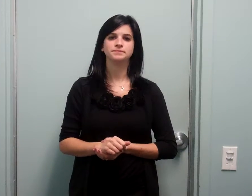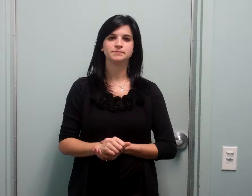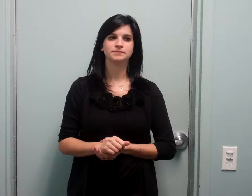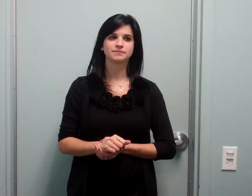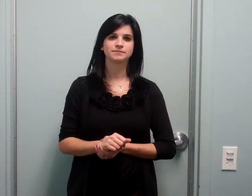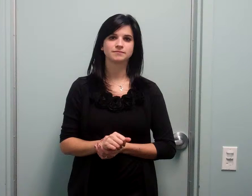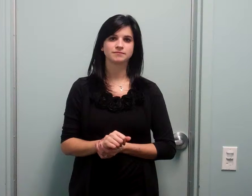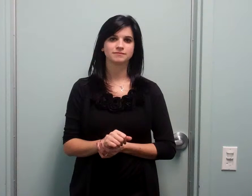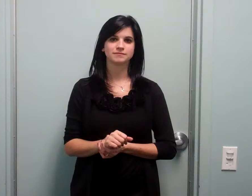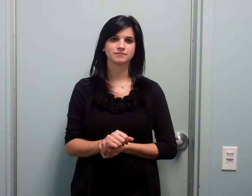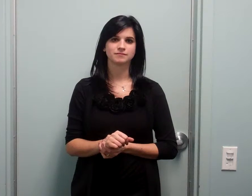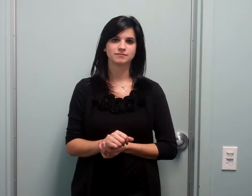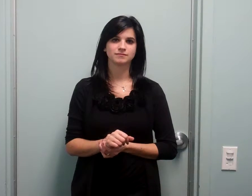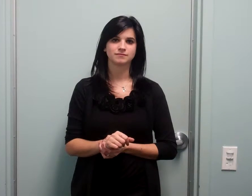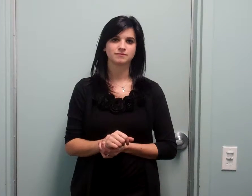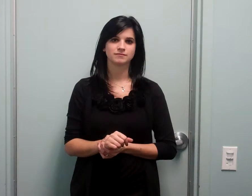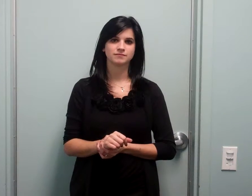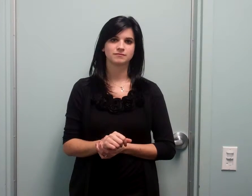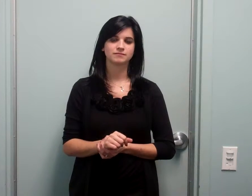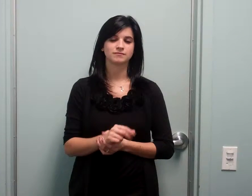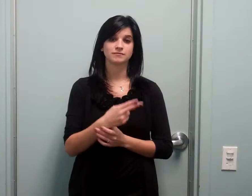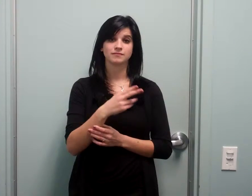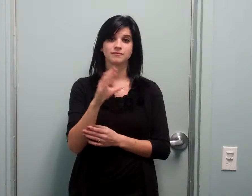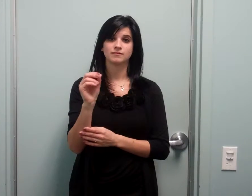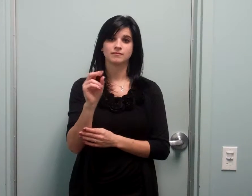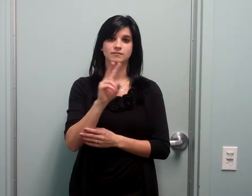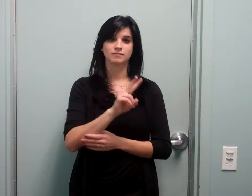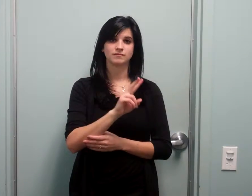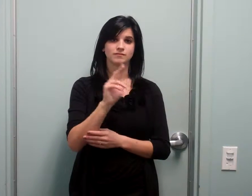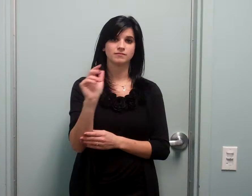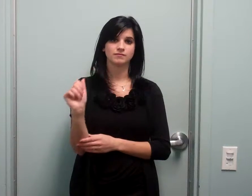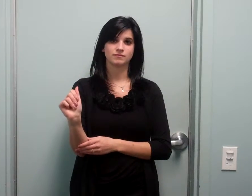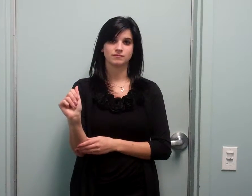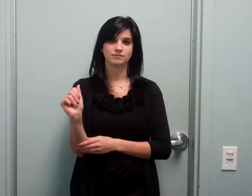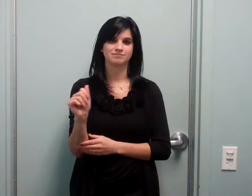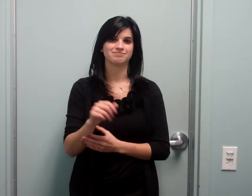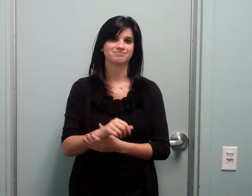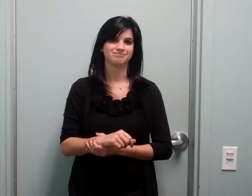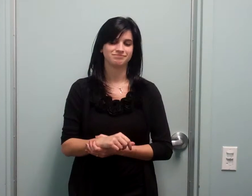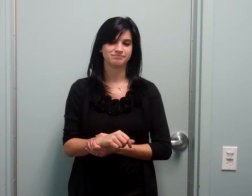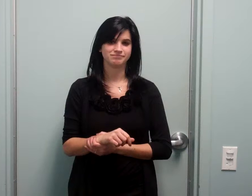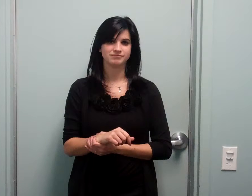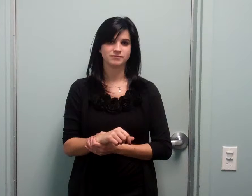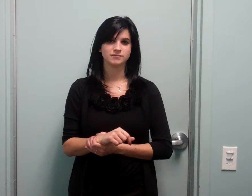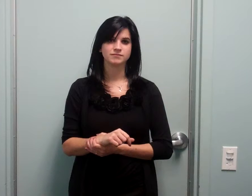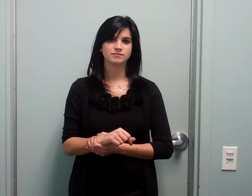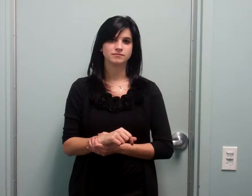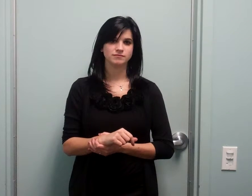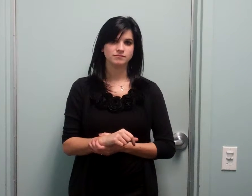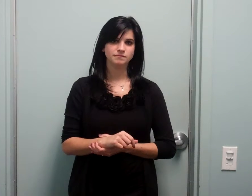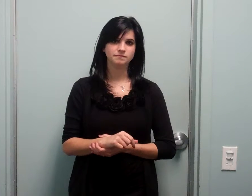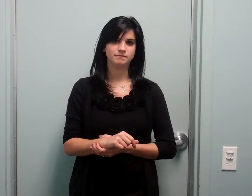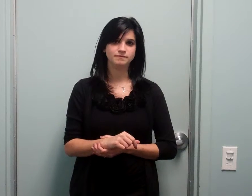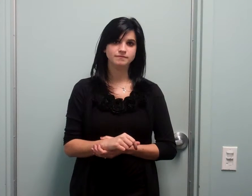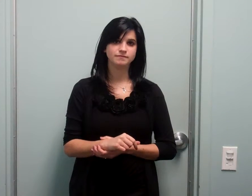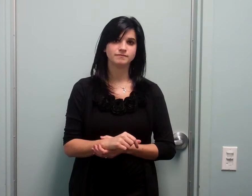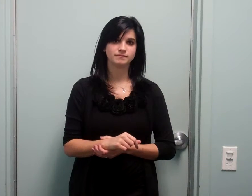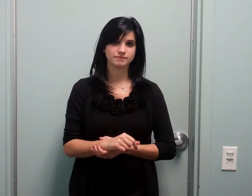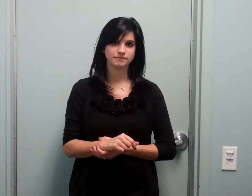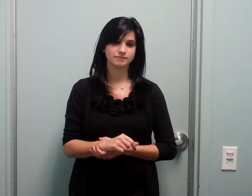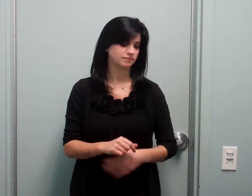it's V it's H to the Nizzo, V to the Nizzo, I can't